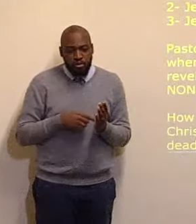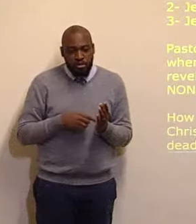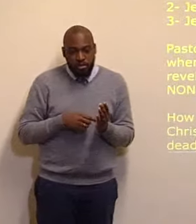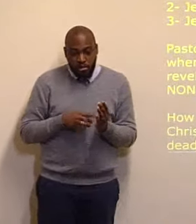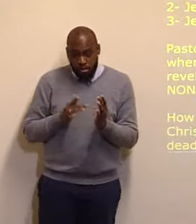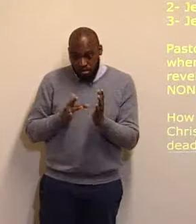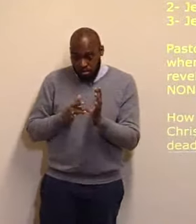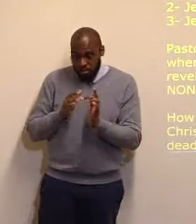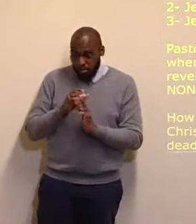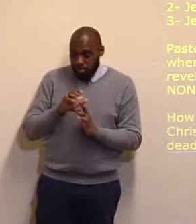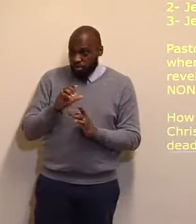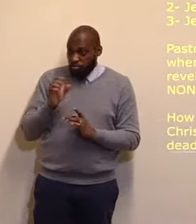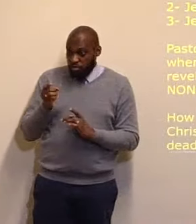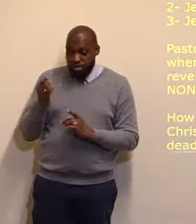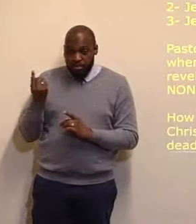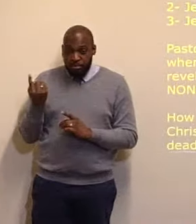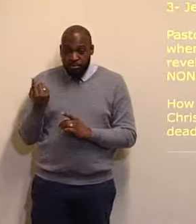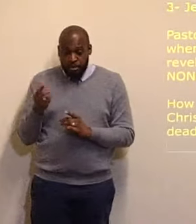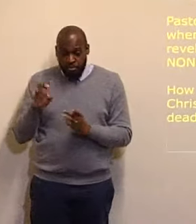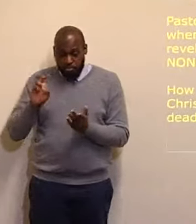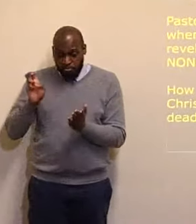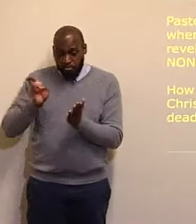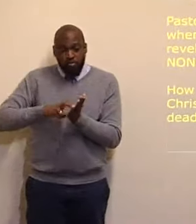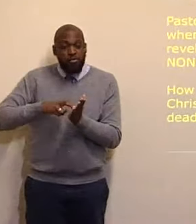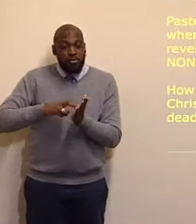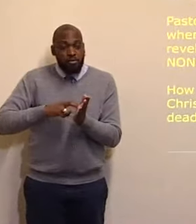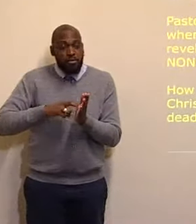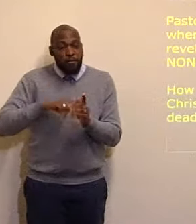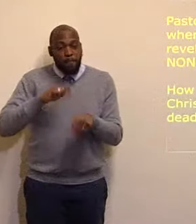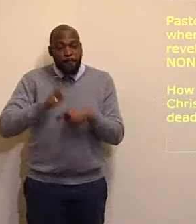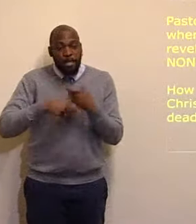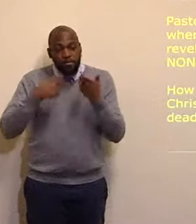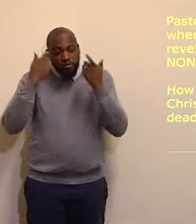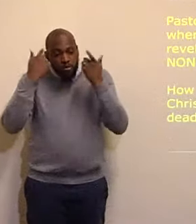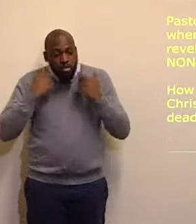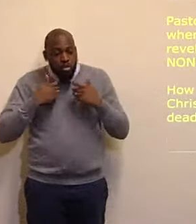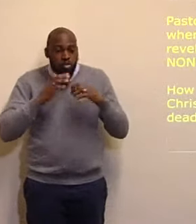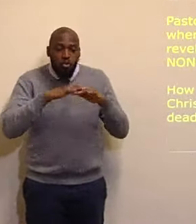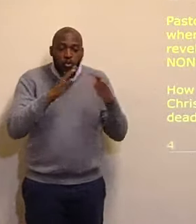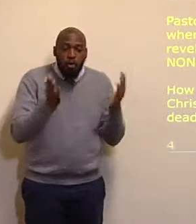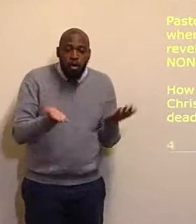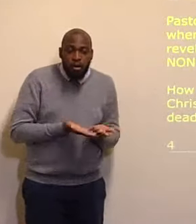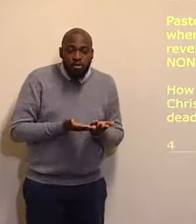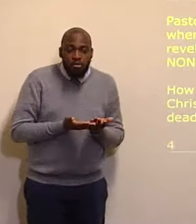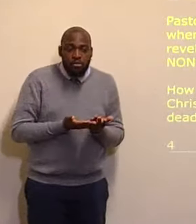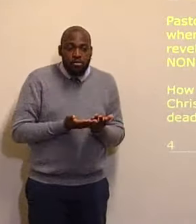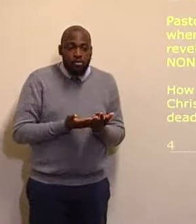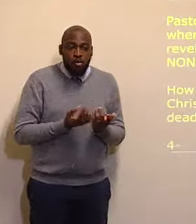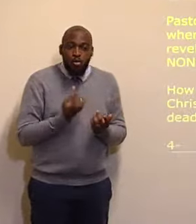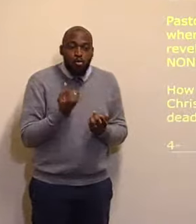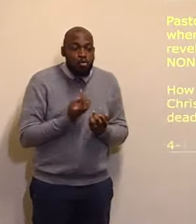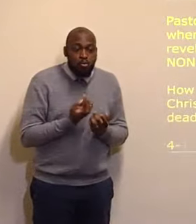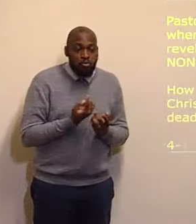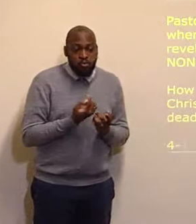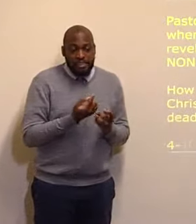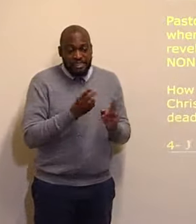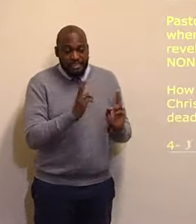the judge, of the world, the dead, and the living. Oh, my dear friends,